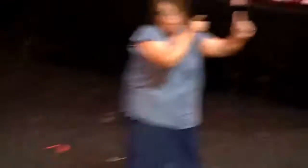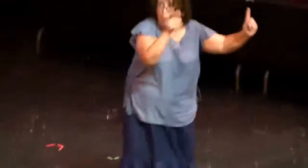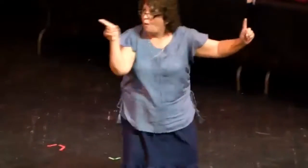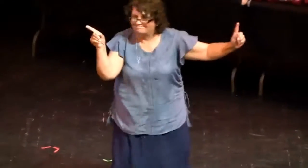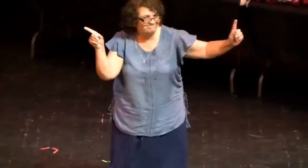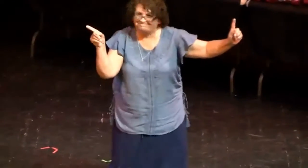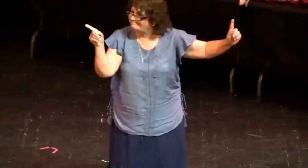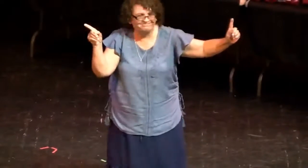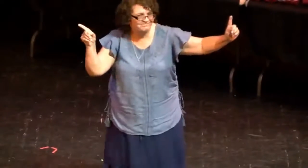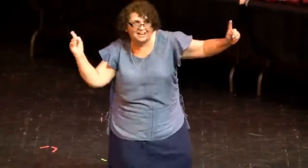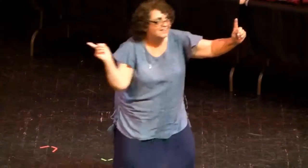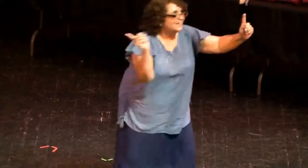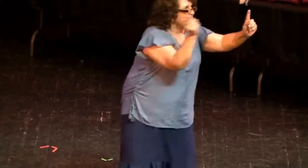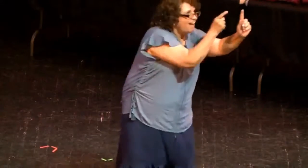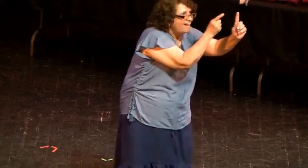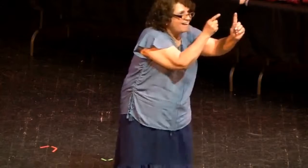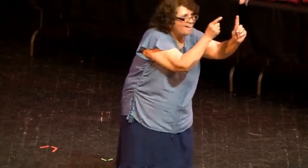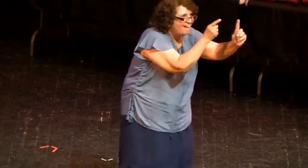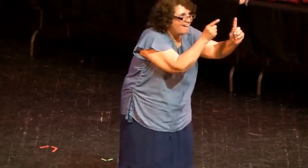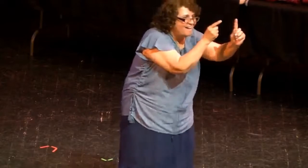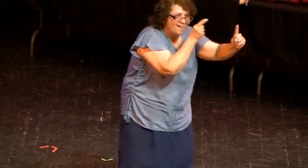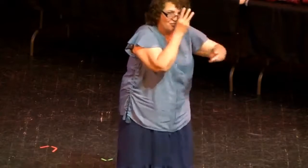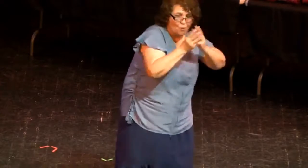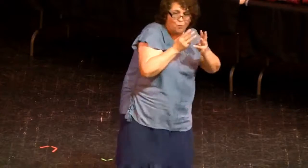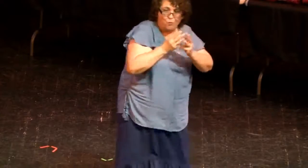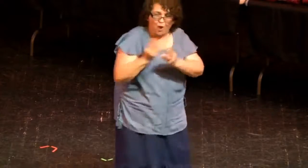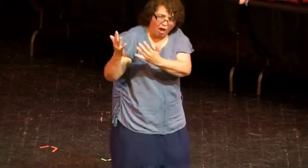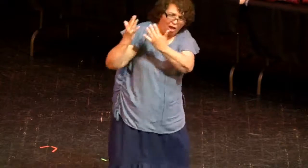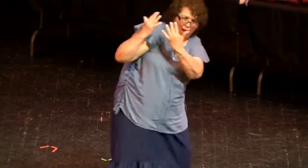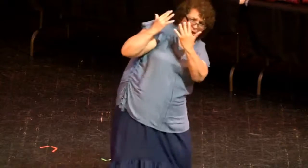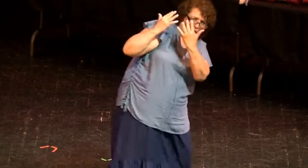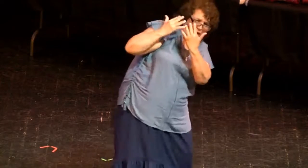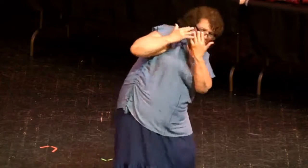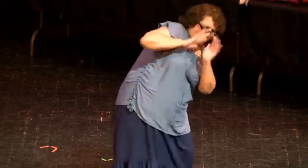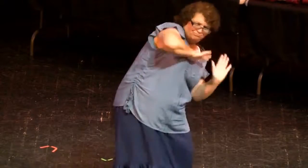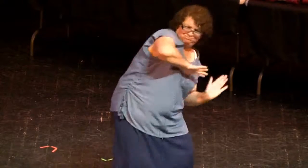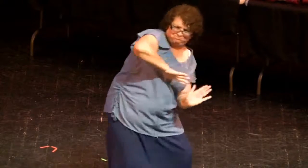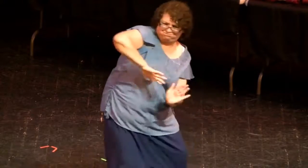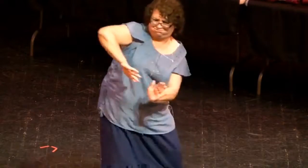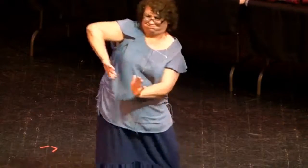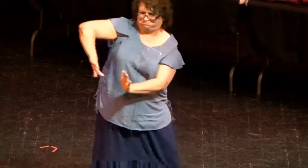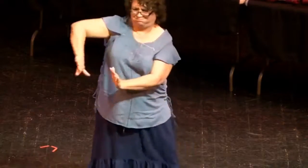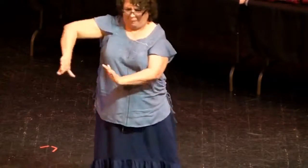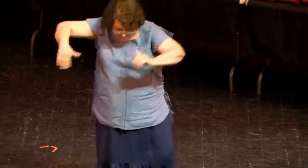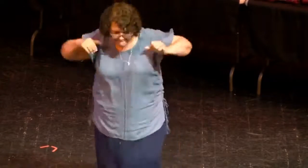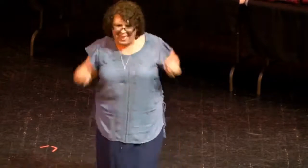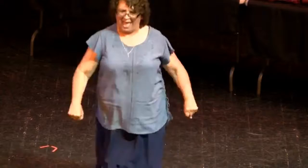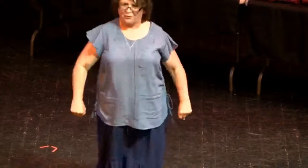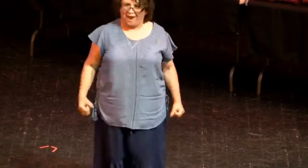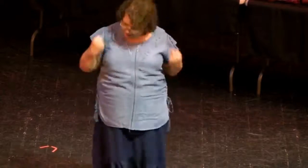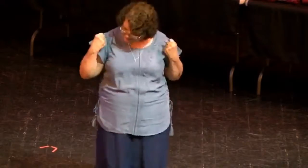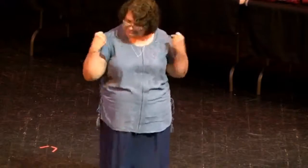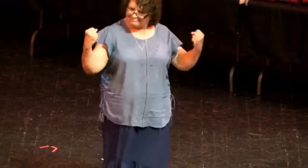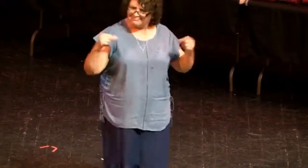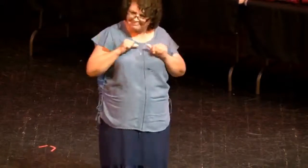And I'll keep this world from dragging me down And I'll stand back